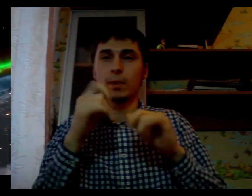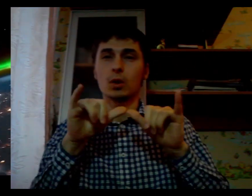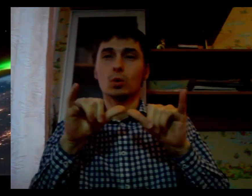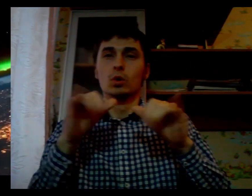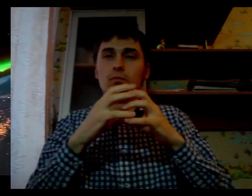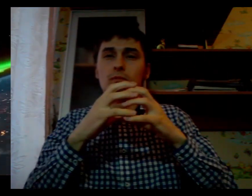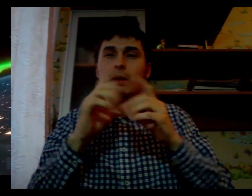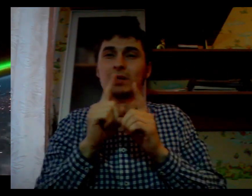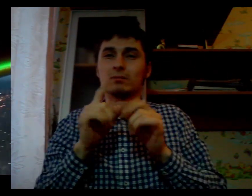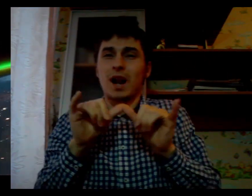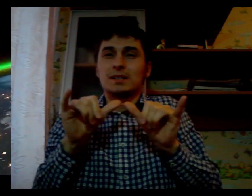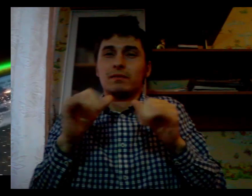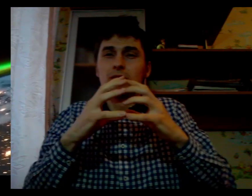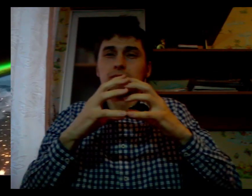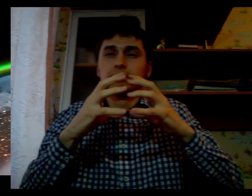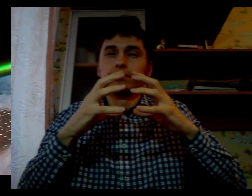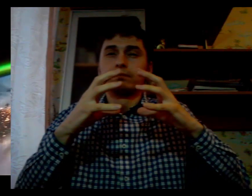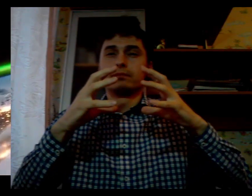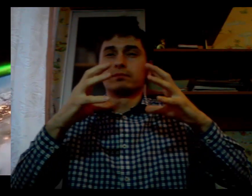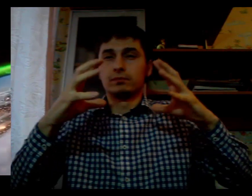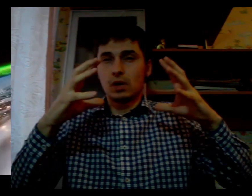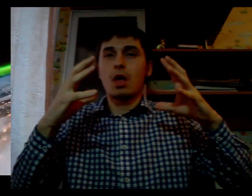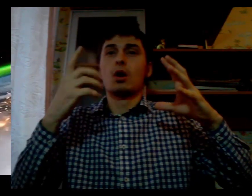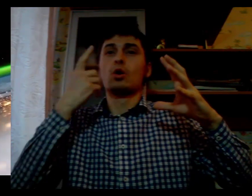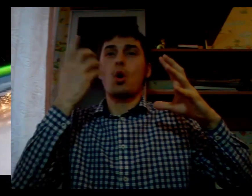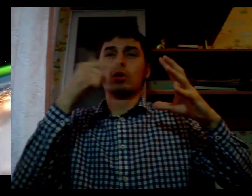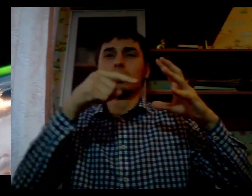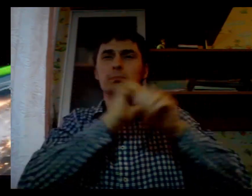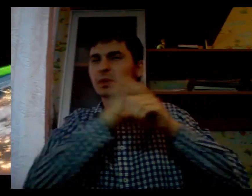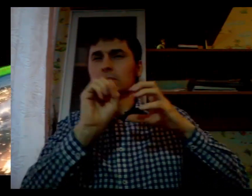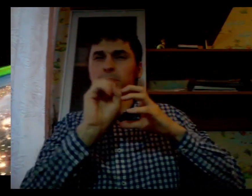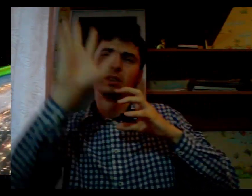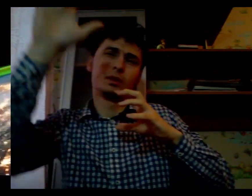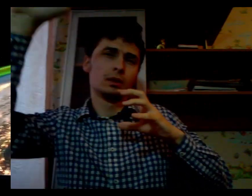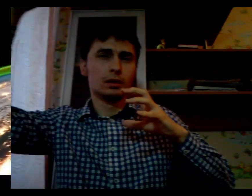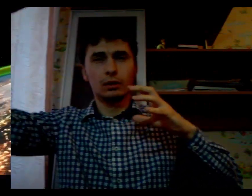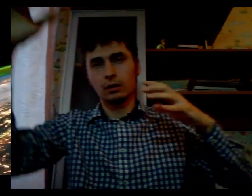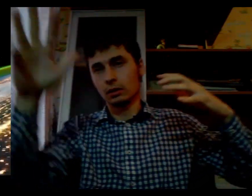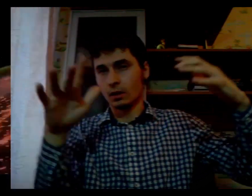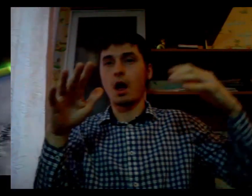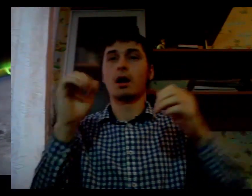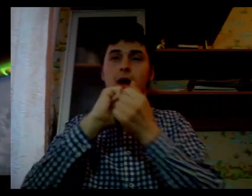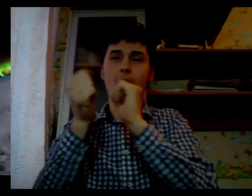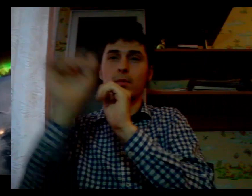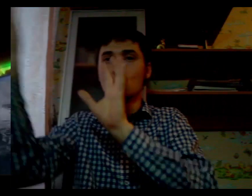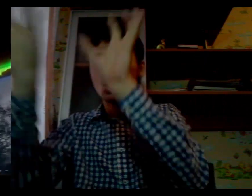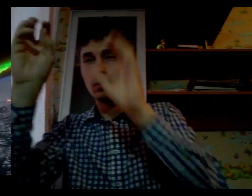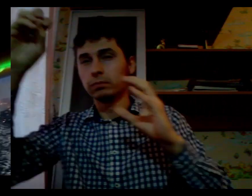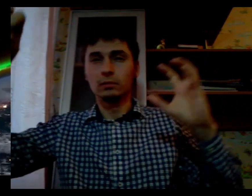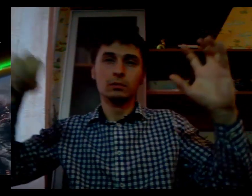Realizing this goal will require an intrapreneurial spirit, an a new generation of scientists ana-